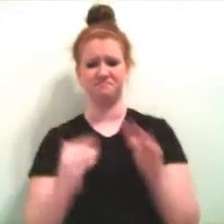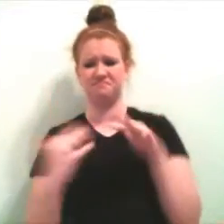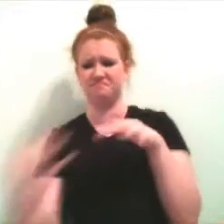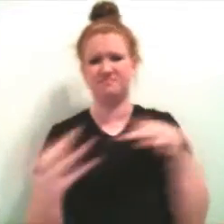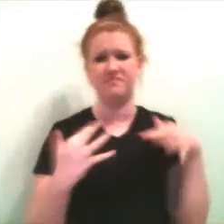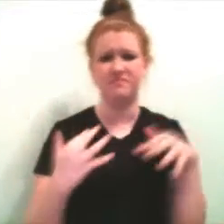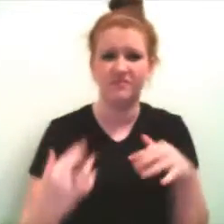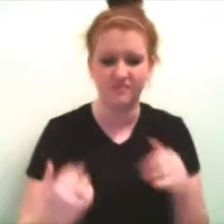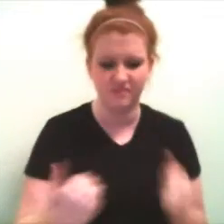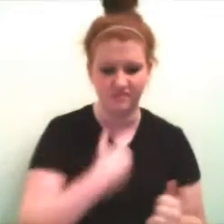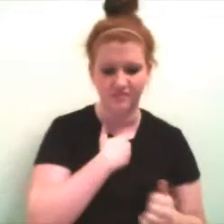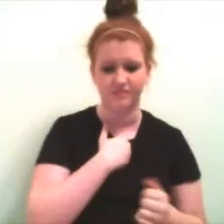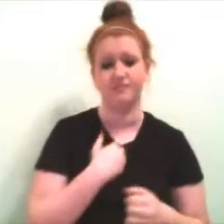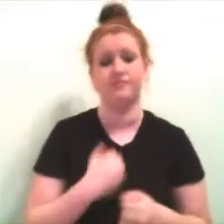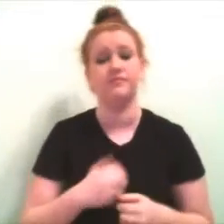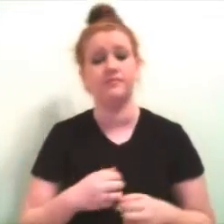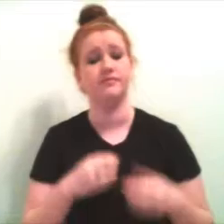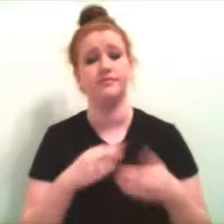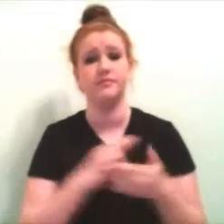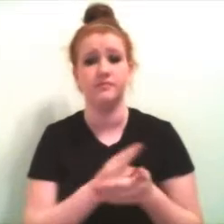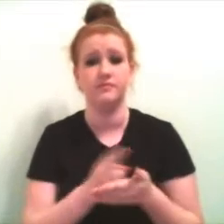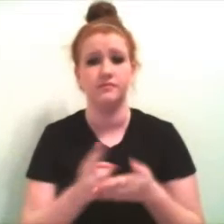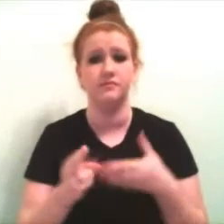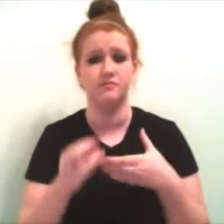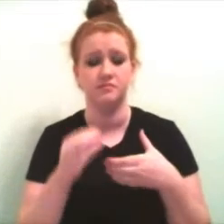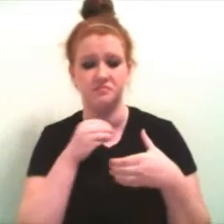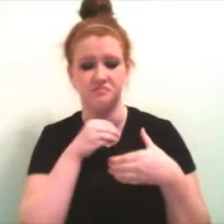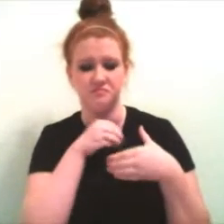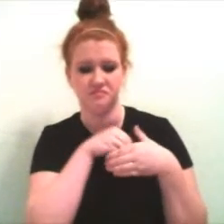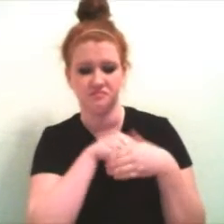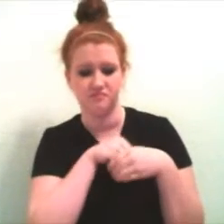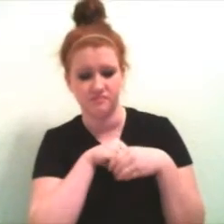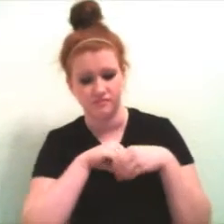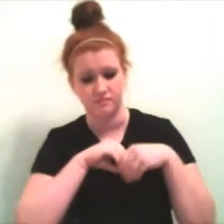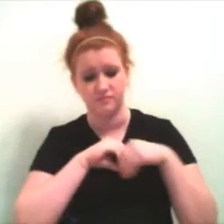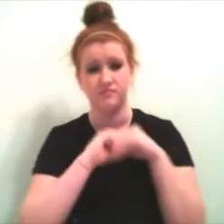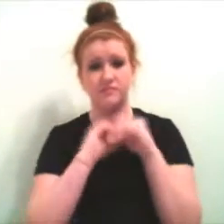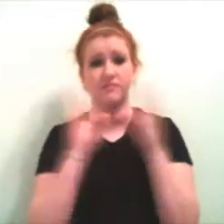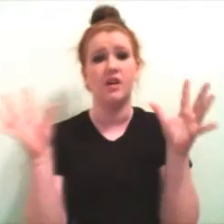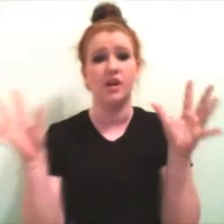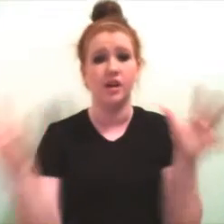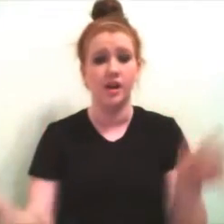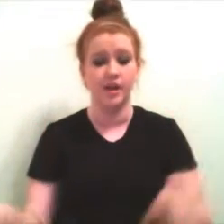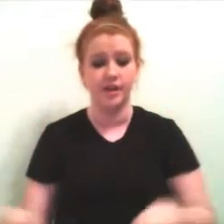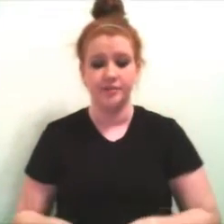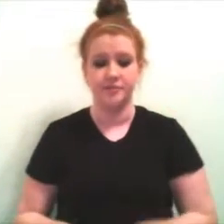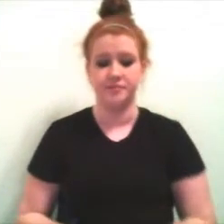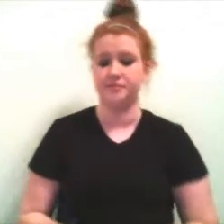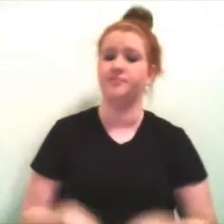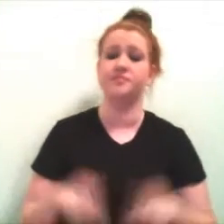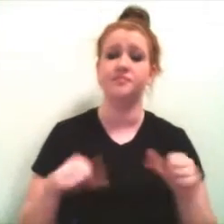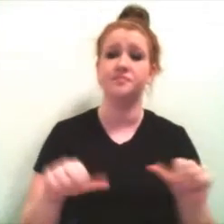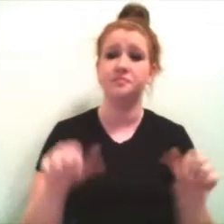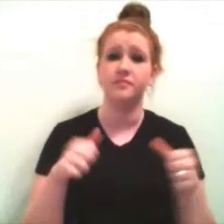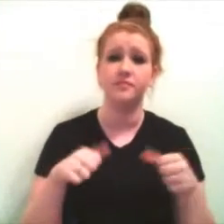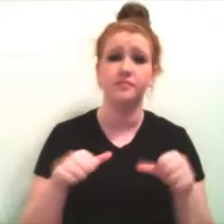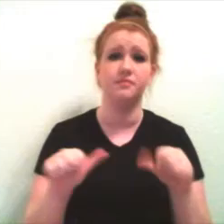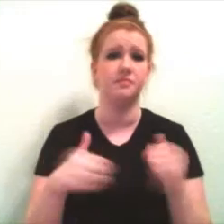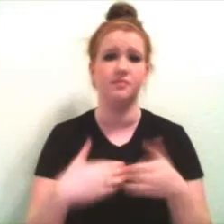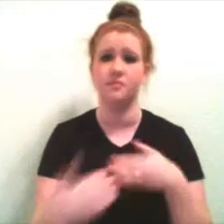hell bound. No, is all for you. Don't wanna hide the truth. Don't matter what